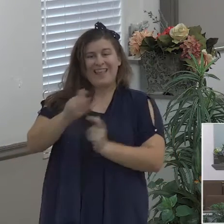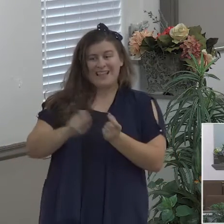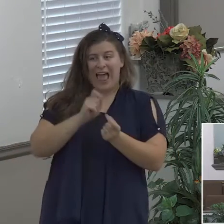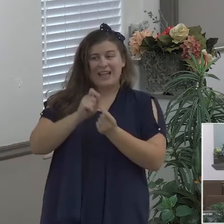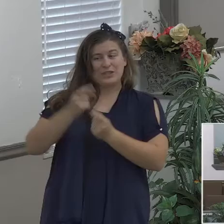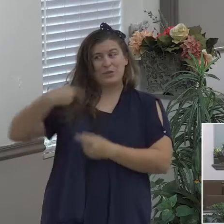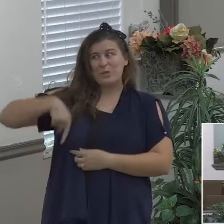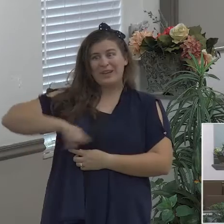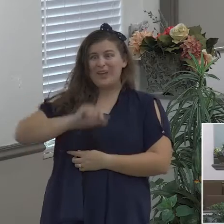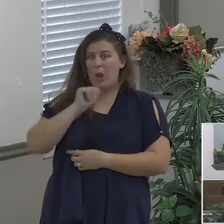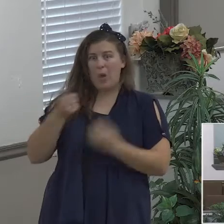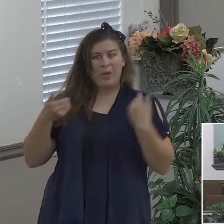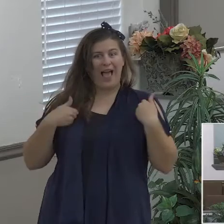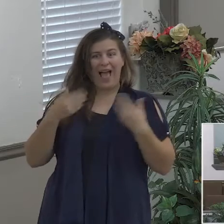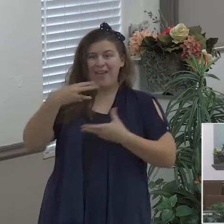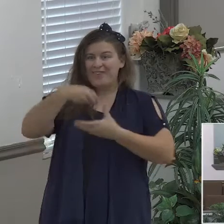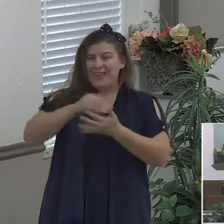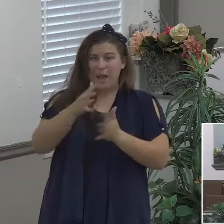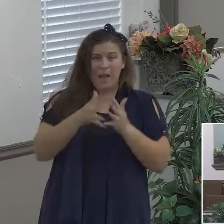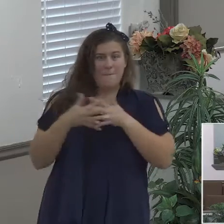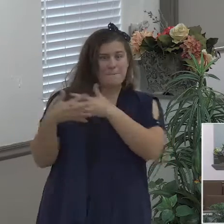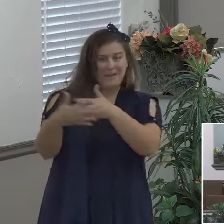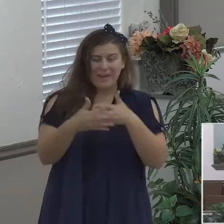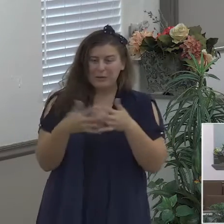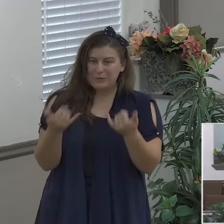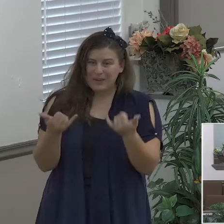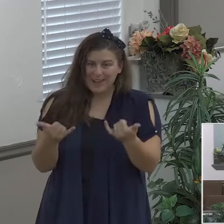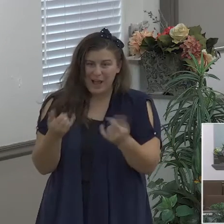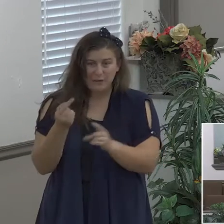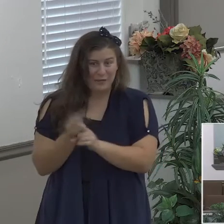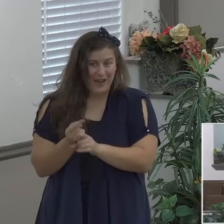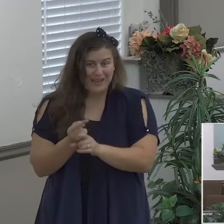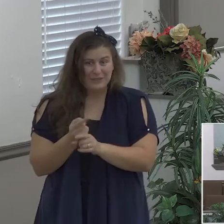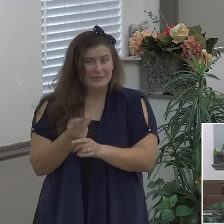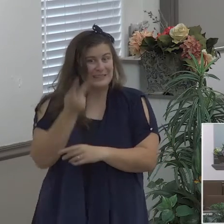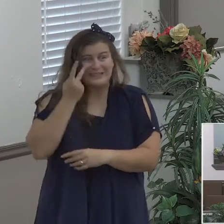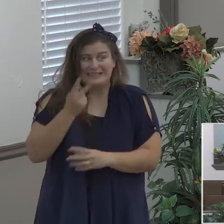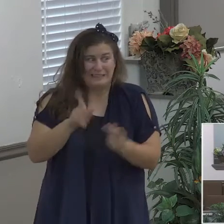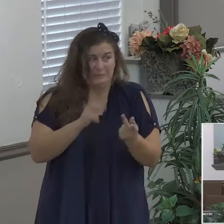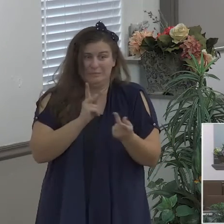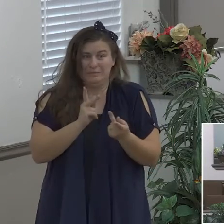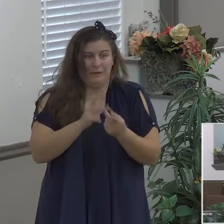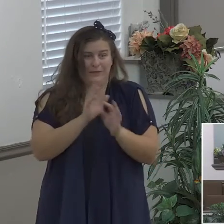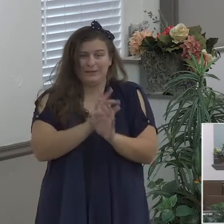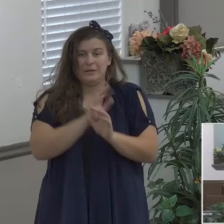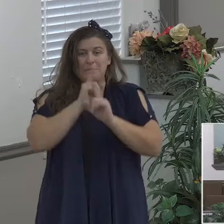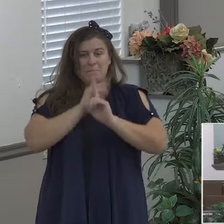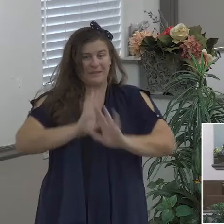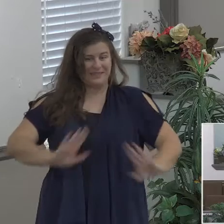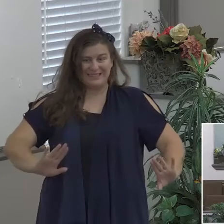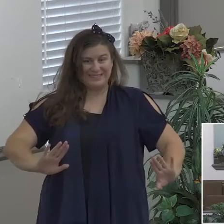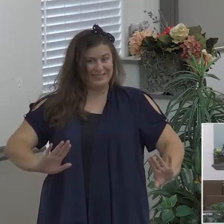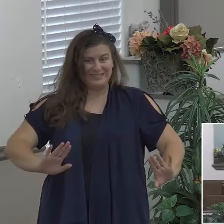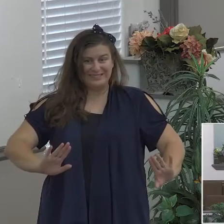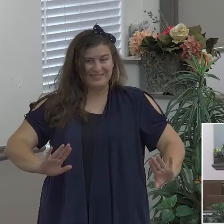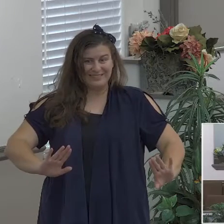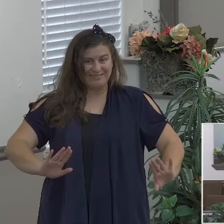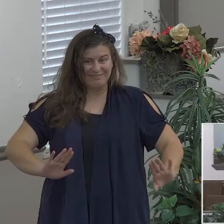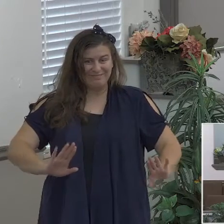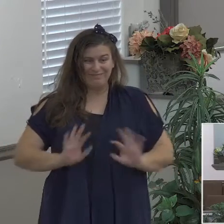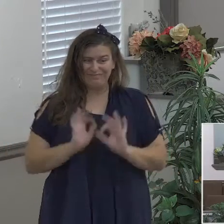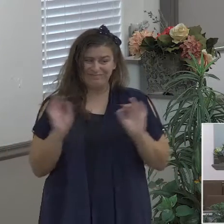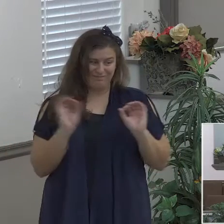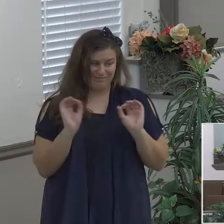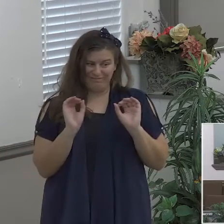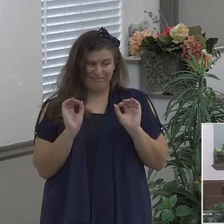we don't have peace there's not a lot of peace that's going on I'll tell you in fact a lot